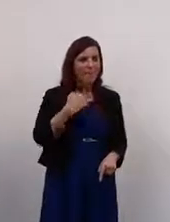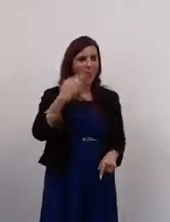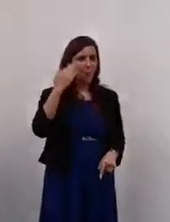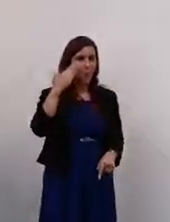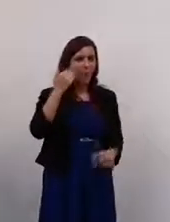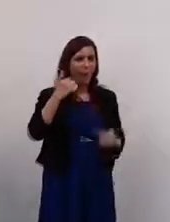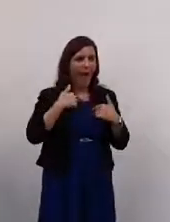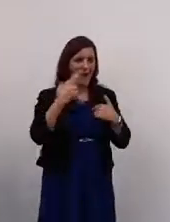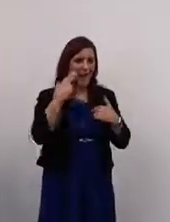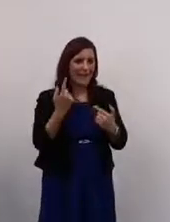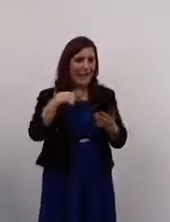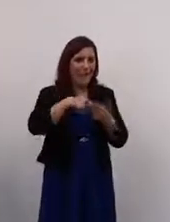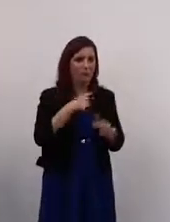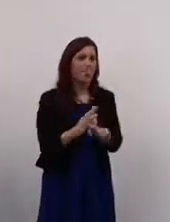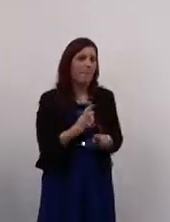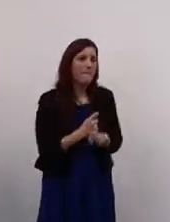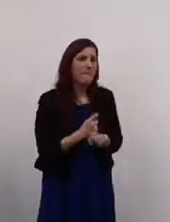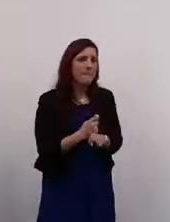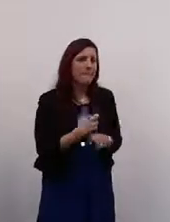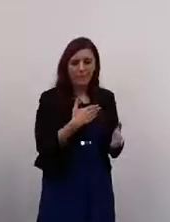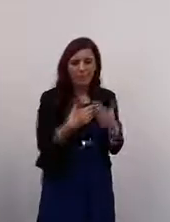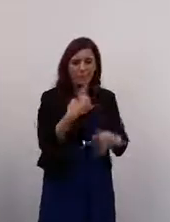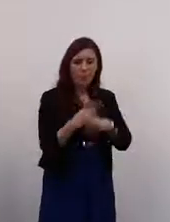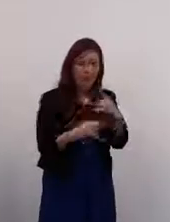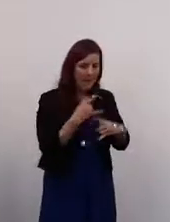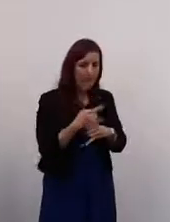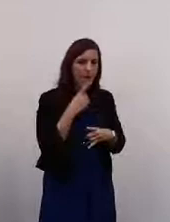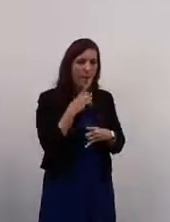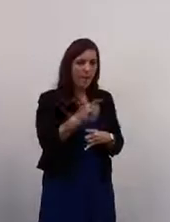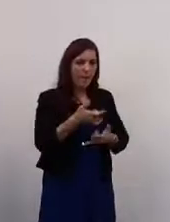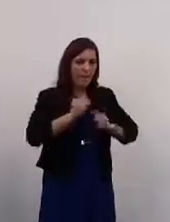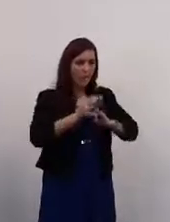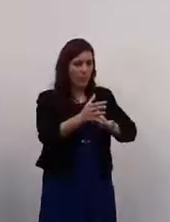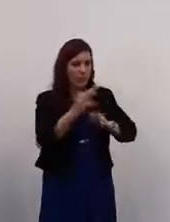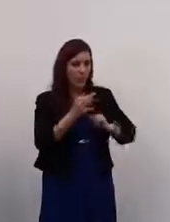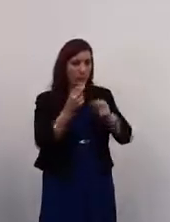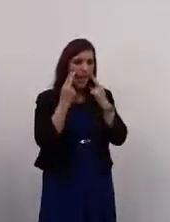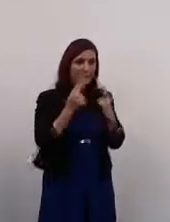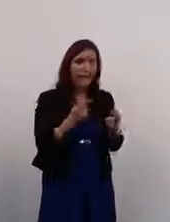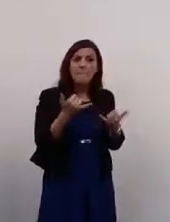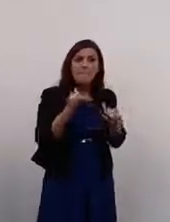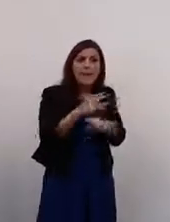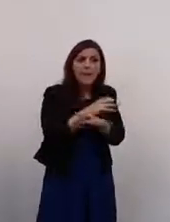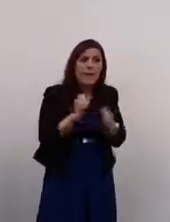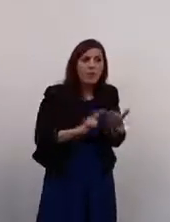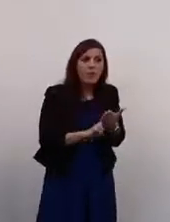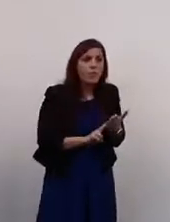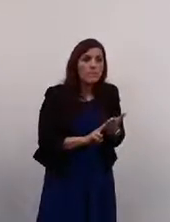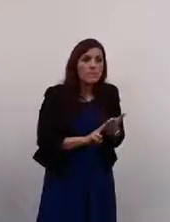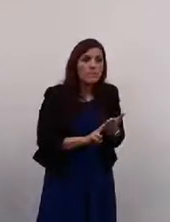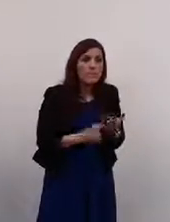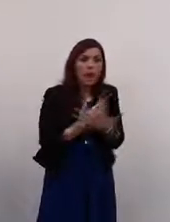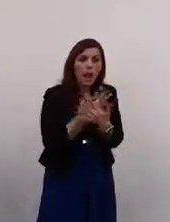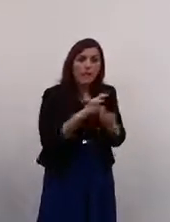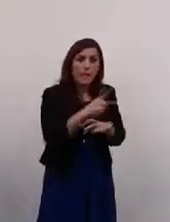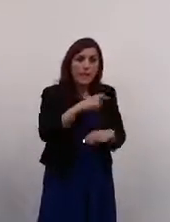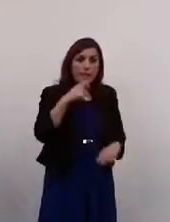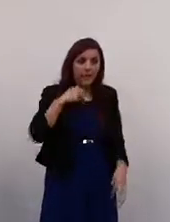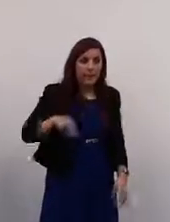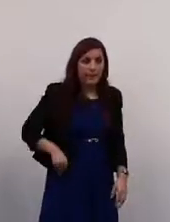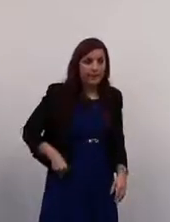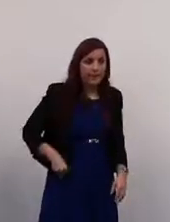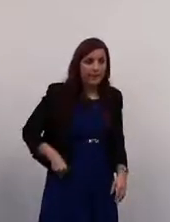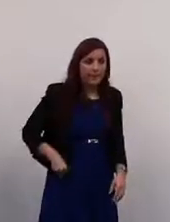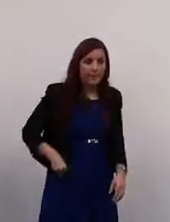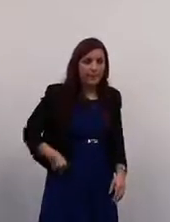No matter what happens, I'll get them in it if they need it. And they might never need it. And lots of people say they have the card and they've only maybe